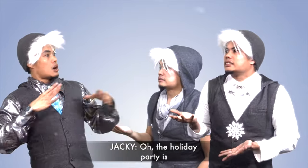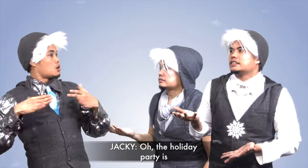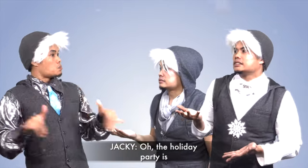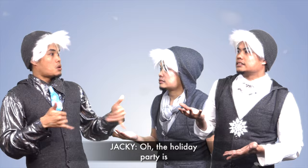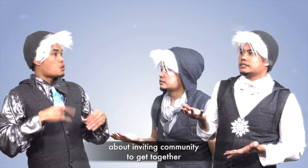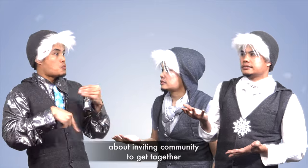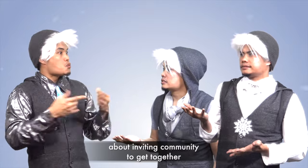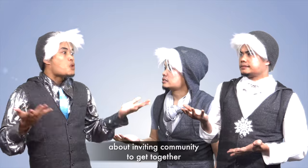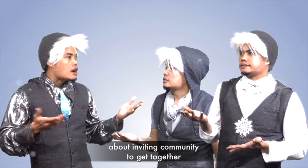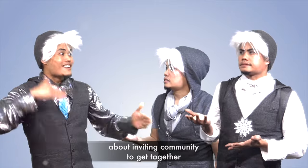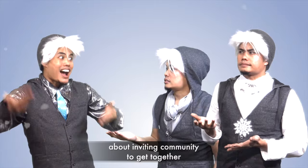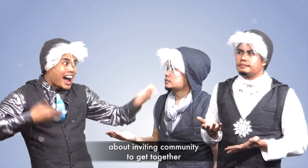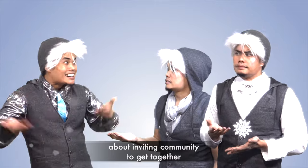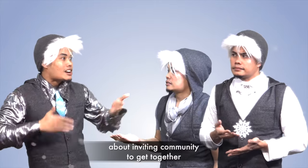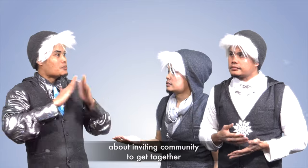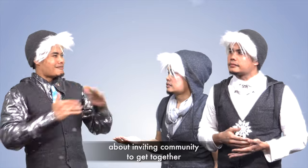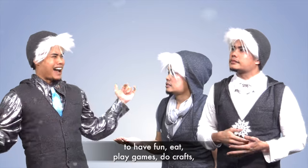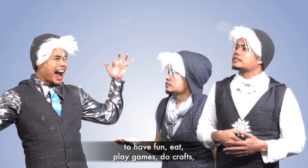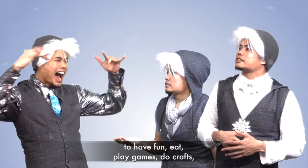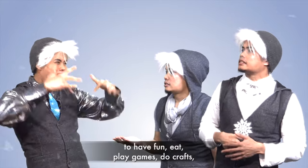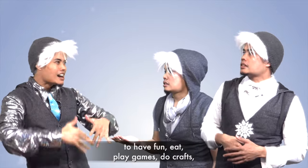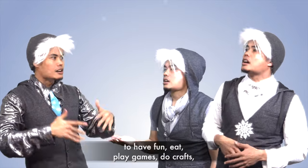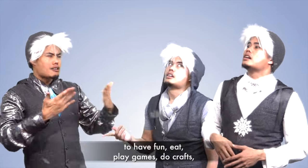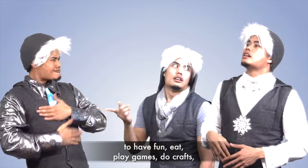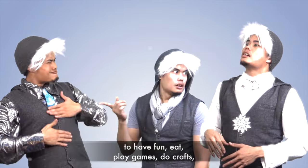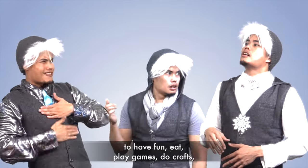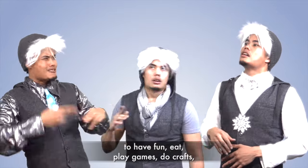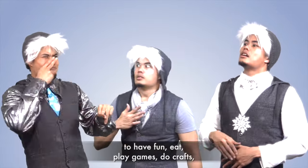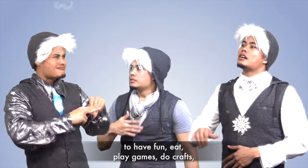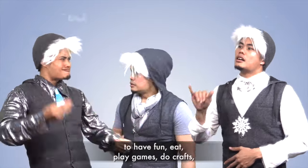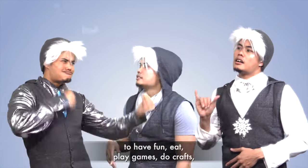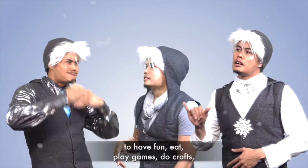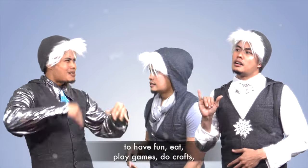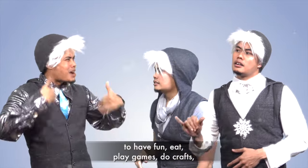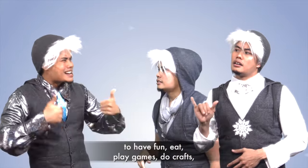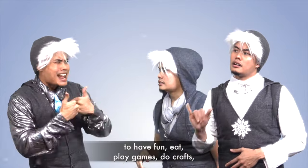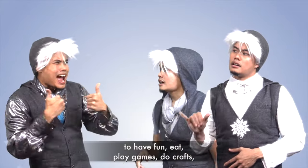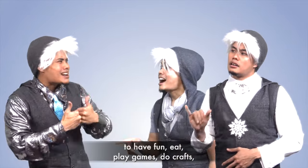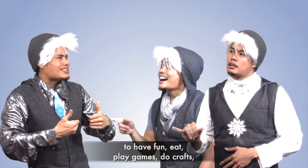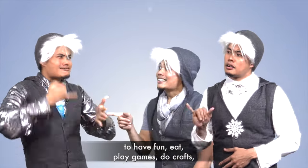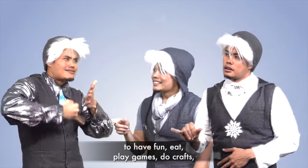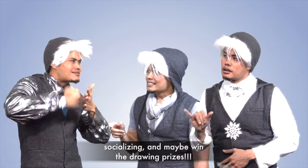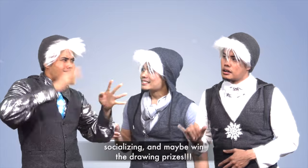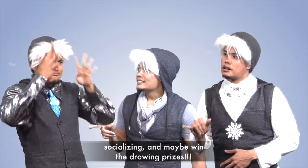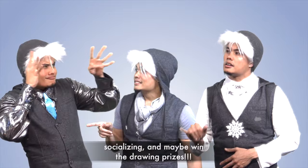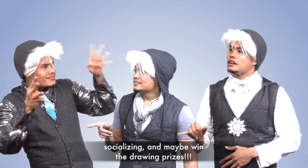Oh, the holiday party is about inviting community to get together and have fun, eat, play games, do